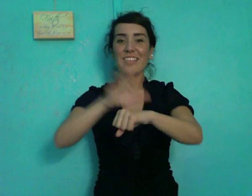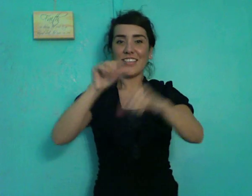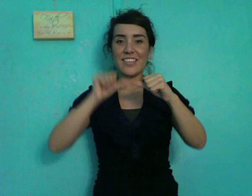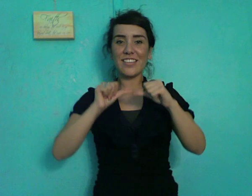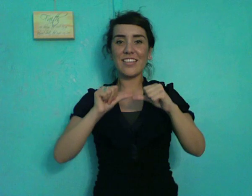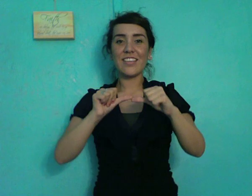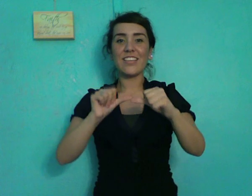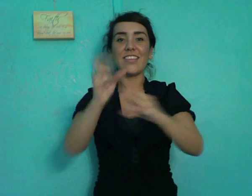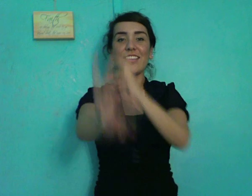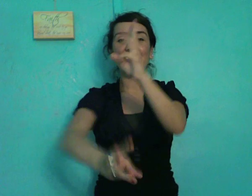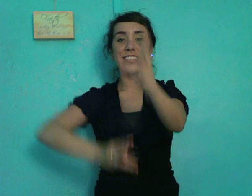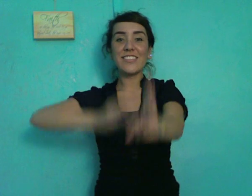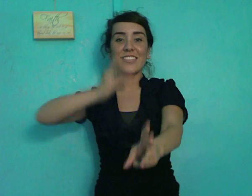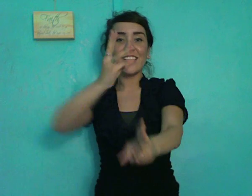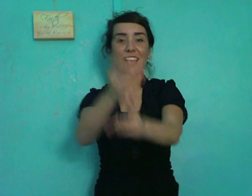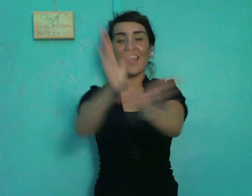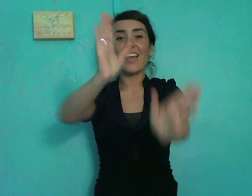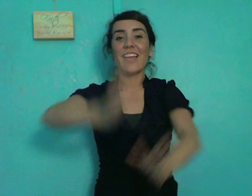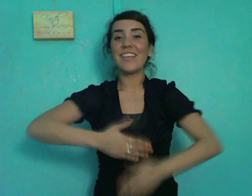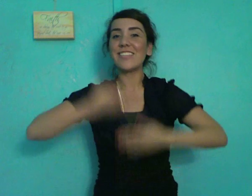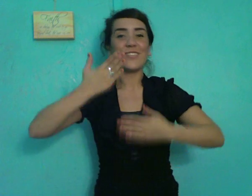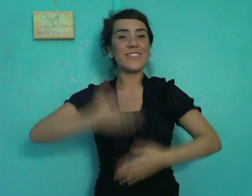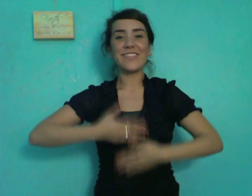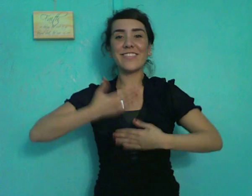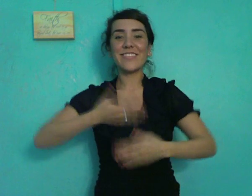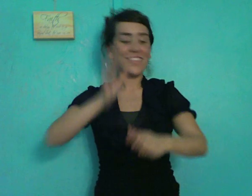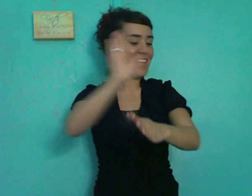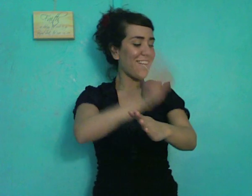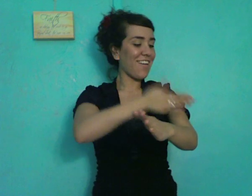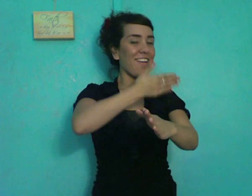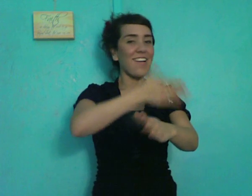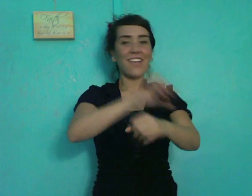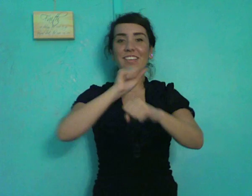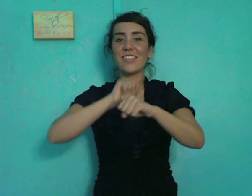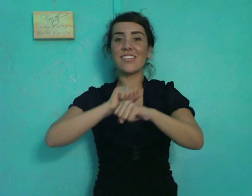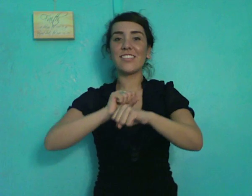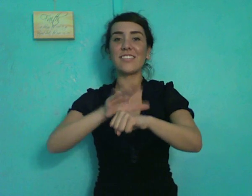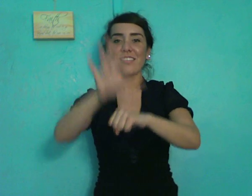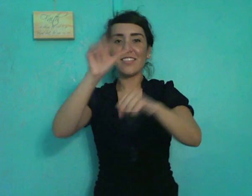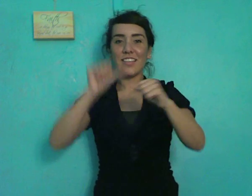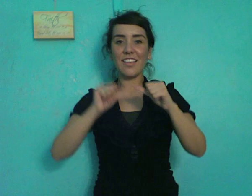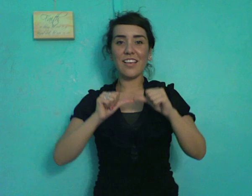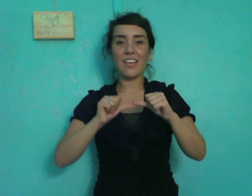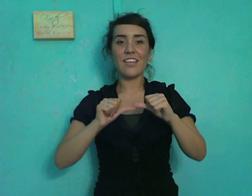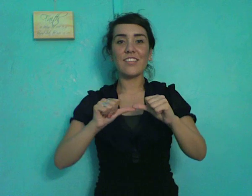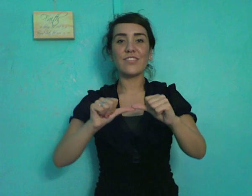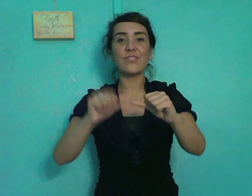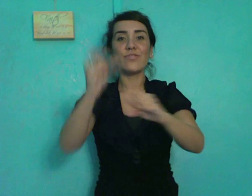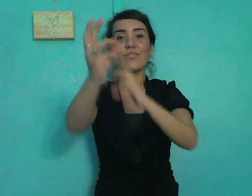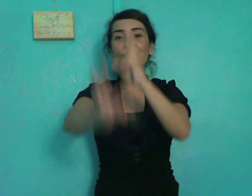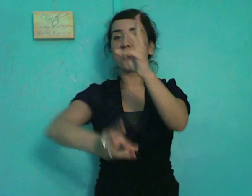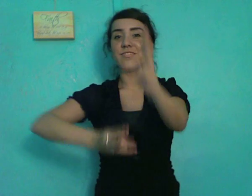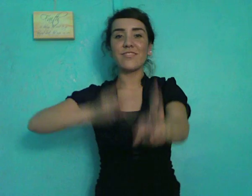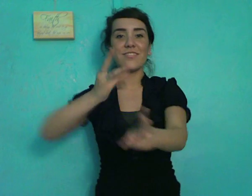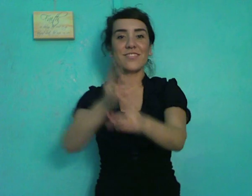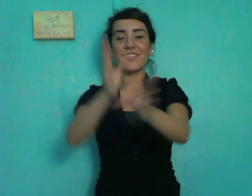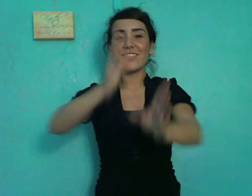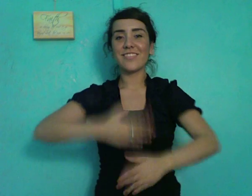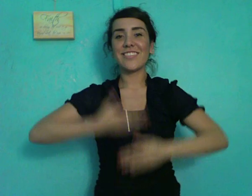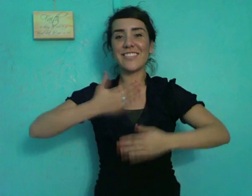said, without end, their triple-tone to marry home. All love is said, all without end, their triple-tone to marry